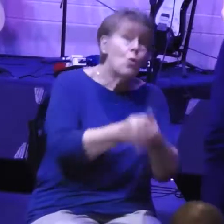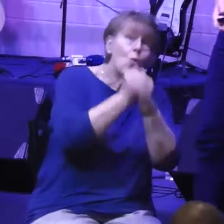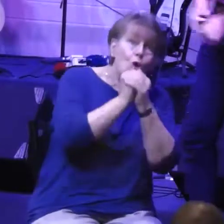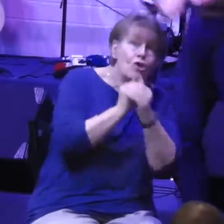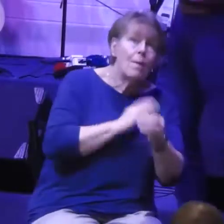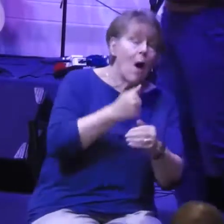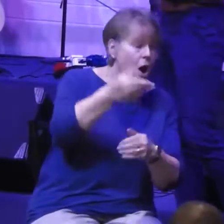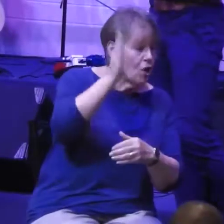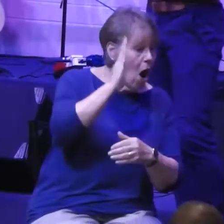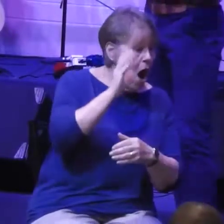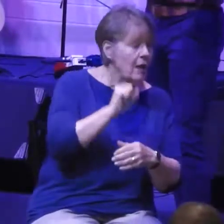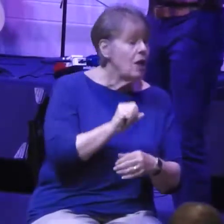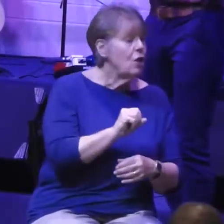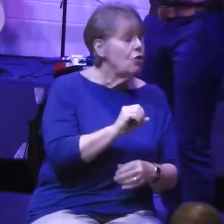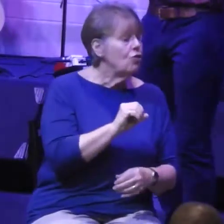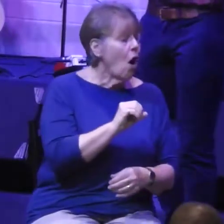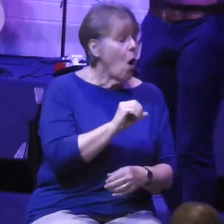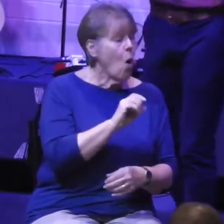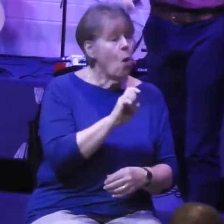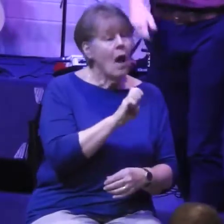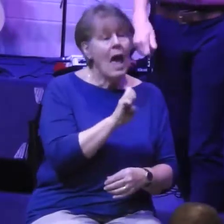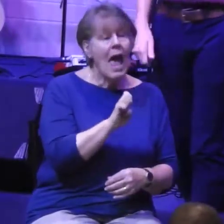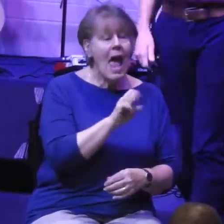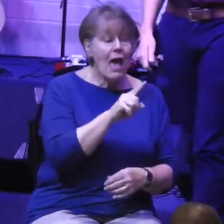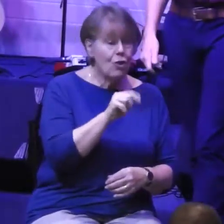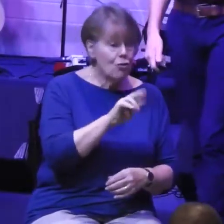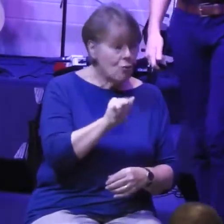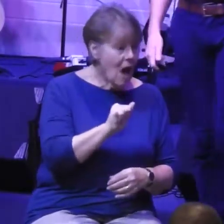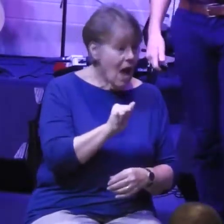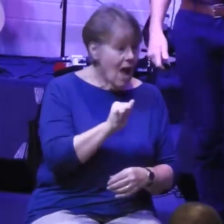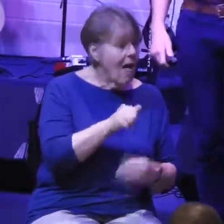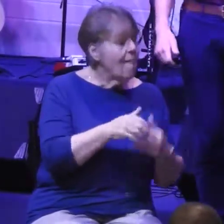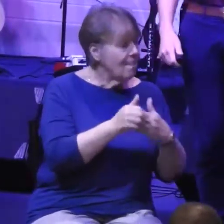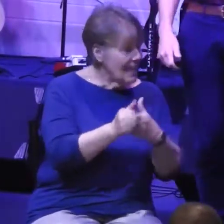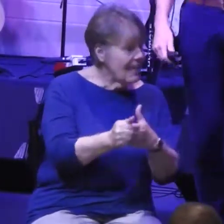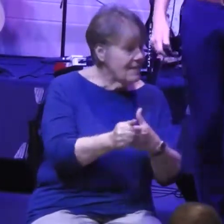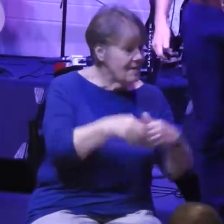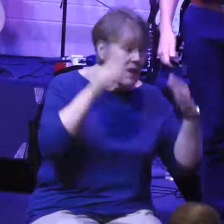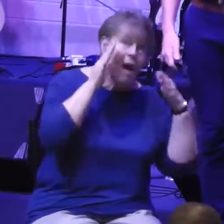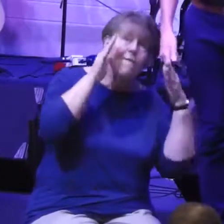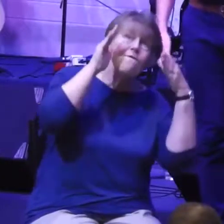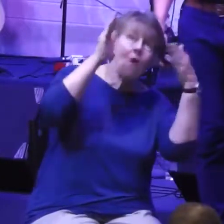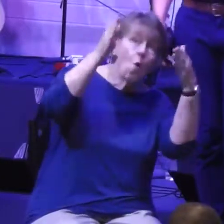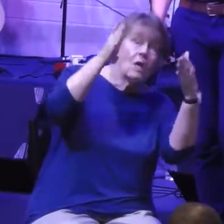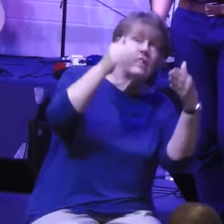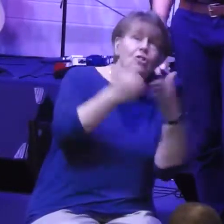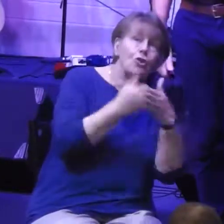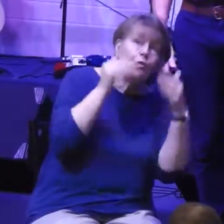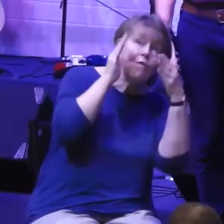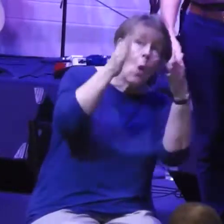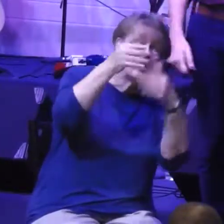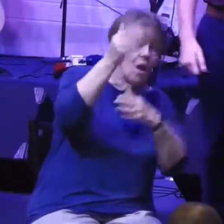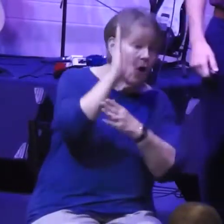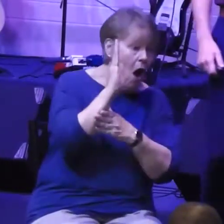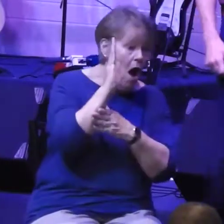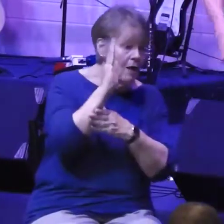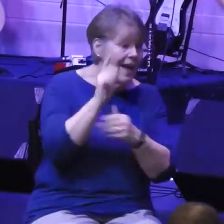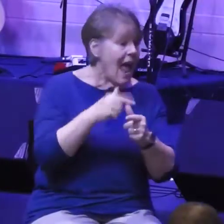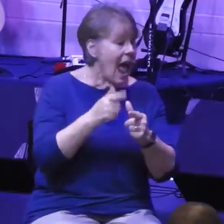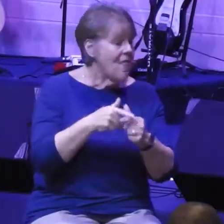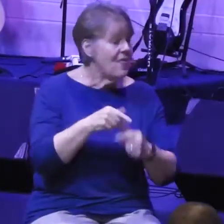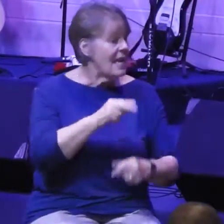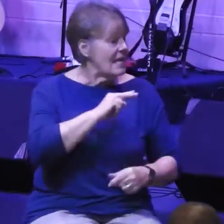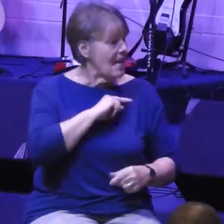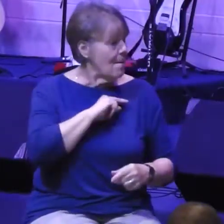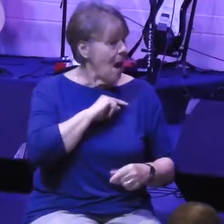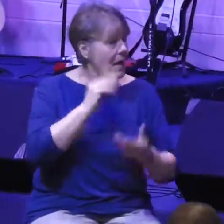among the people. And that brings us then to Nehemiah, the third leader, who comes back with a third group of Jews, and he says,